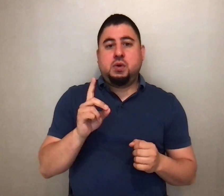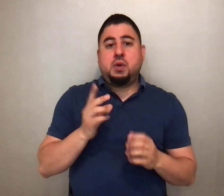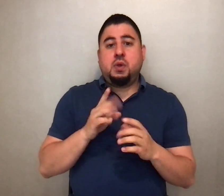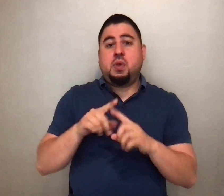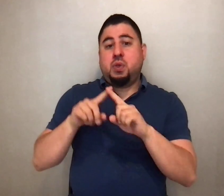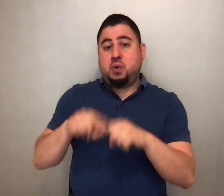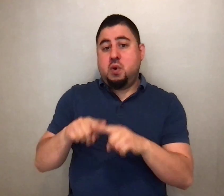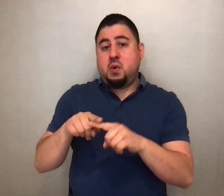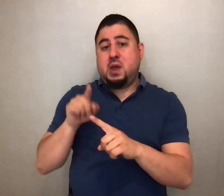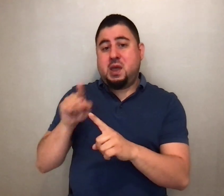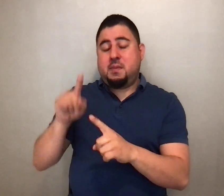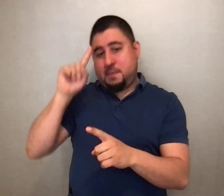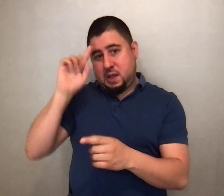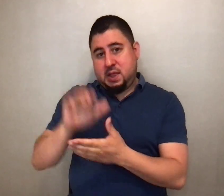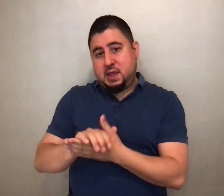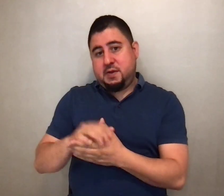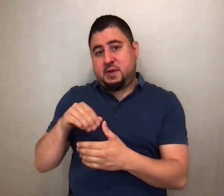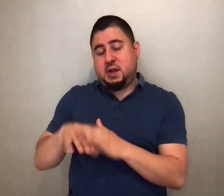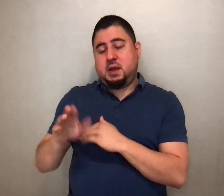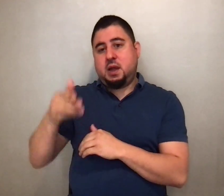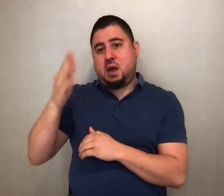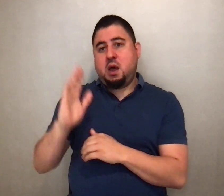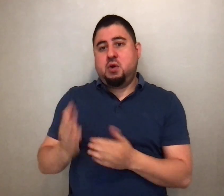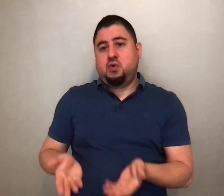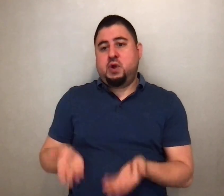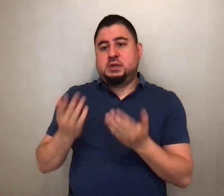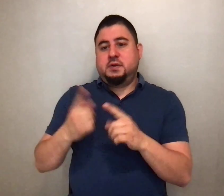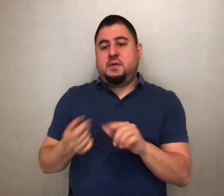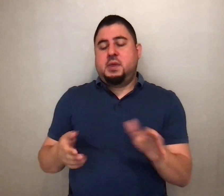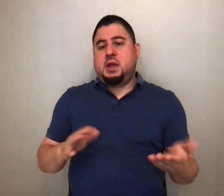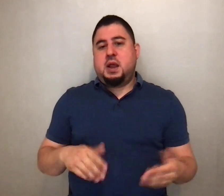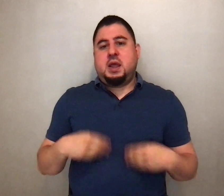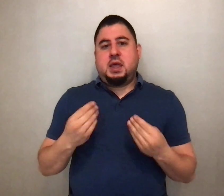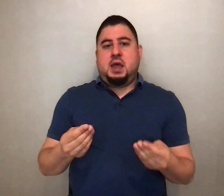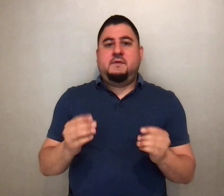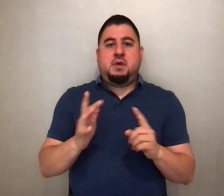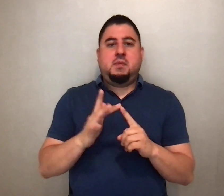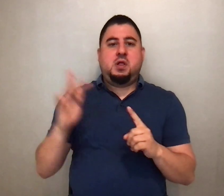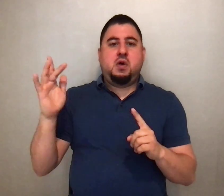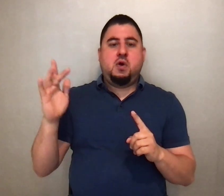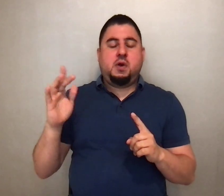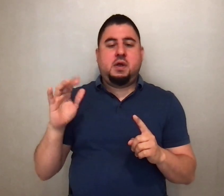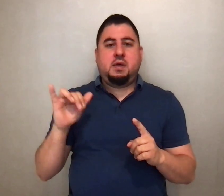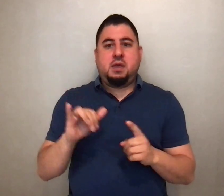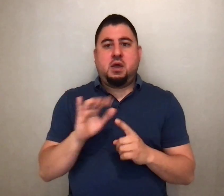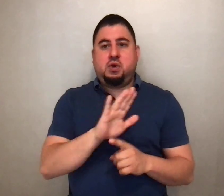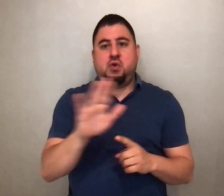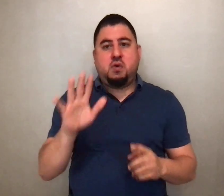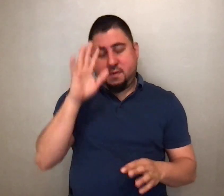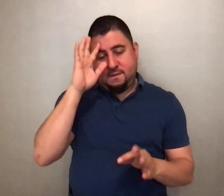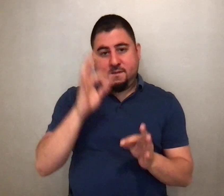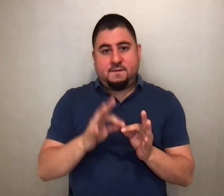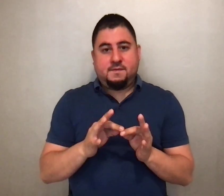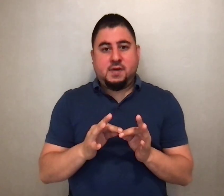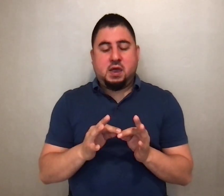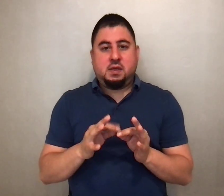raised him from the dead and gave him glory, so that your faith and hope